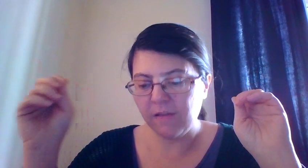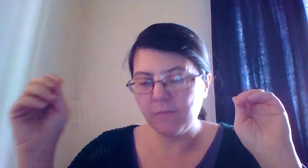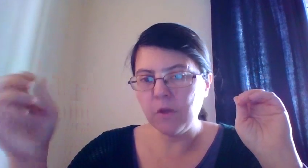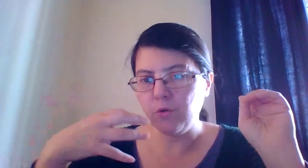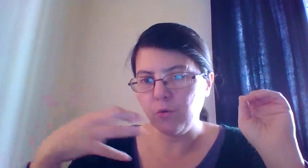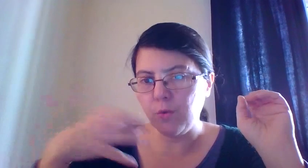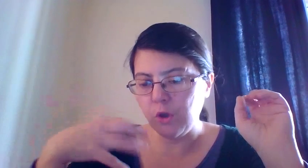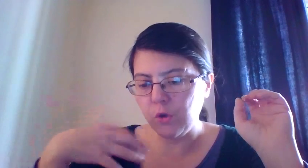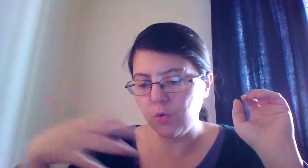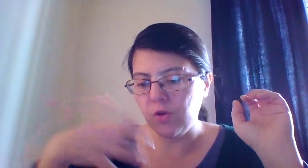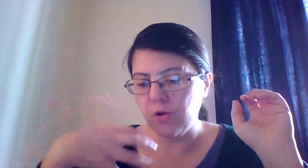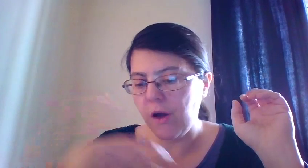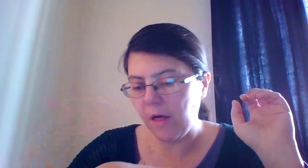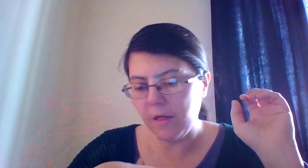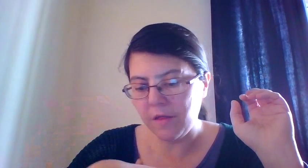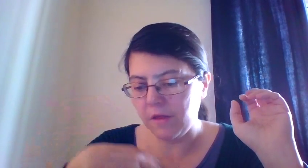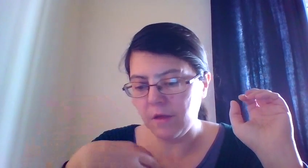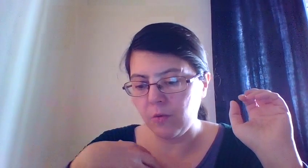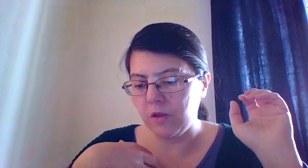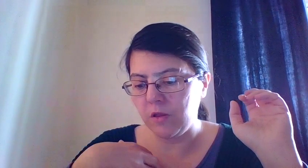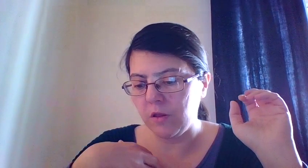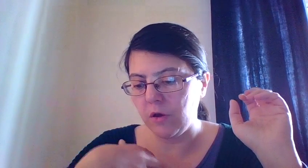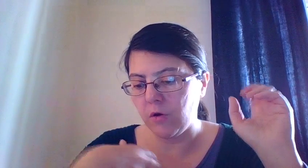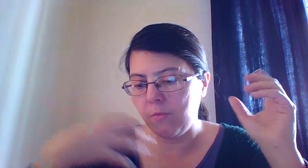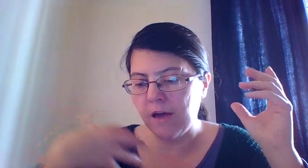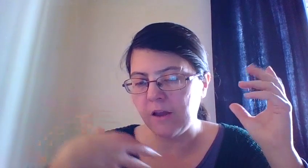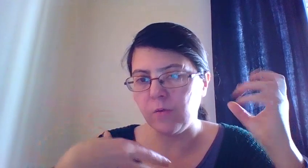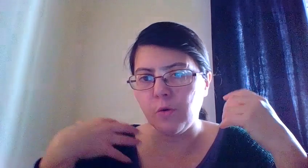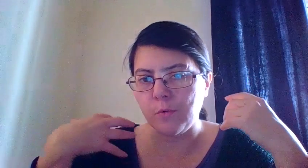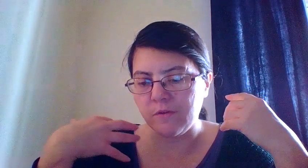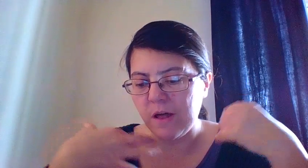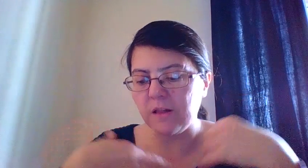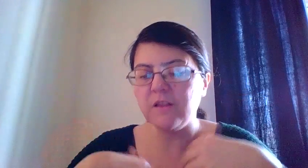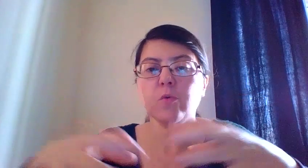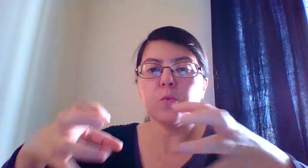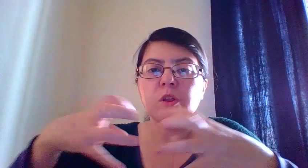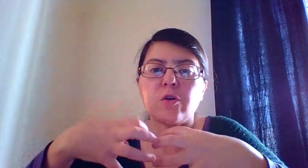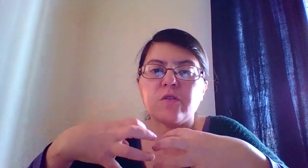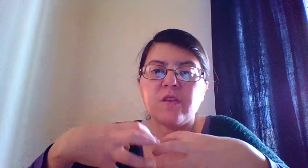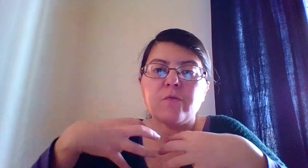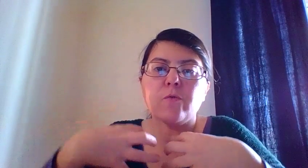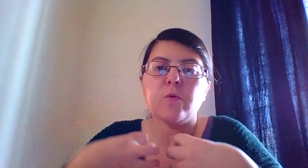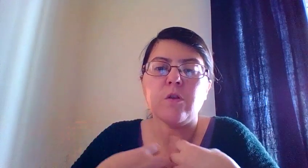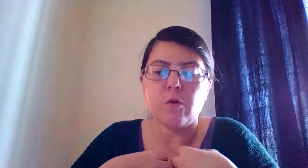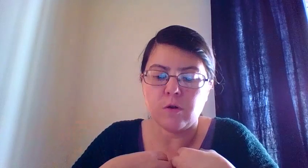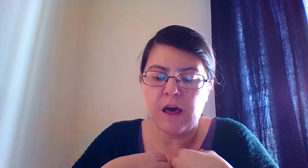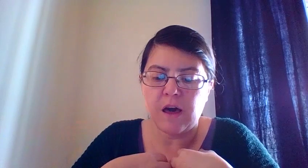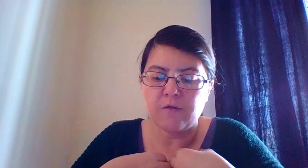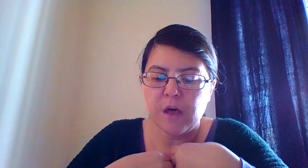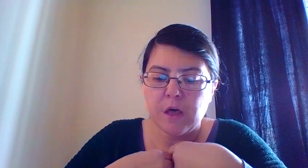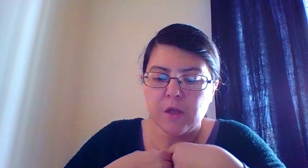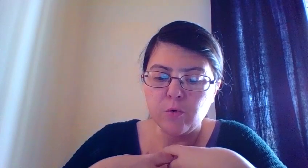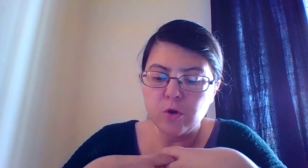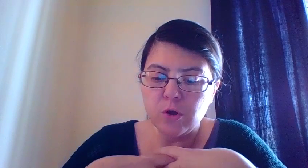something to do with you, with your health, with your body, with your personality, with yourself, with your own life. The ruler